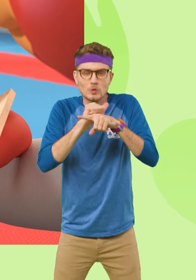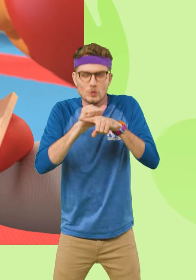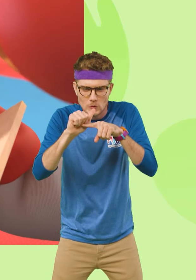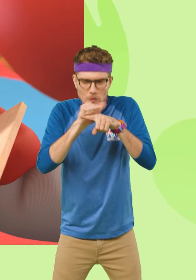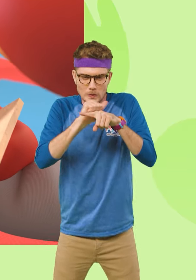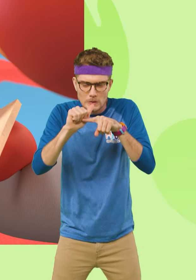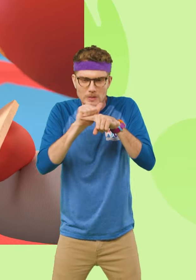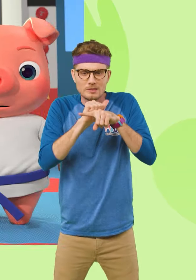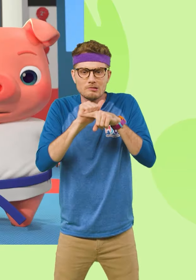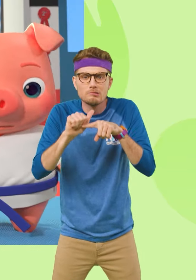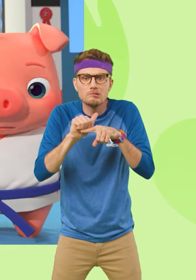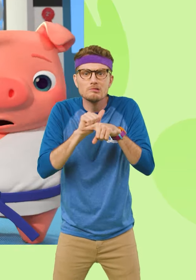hard